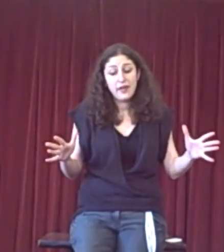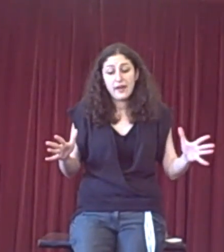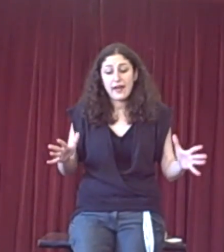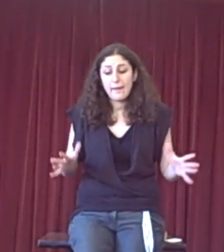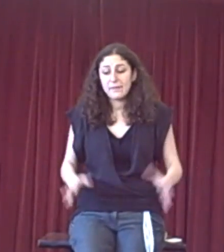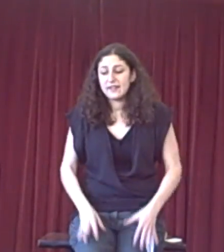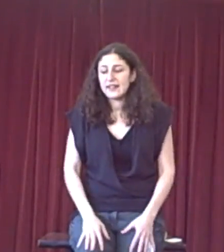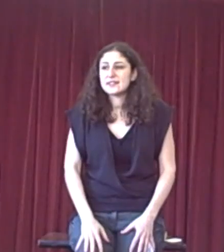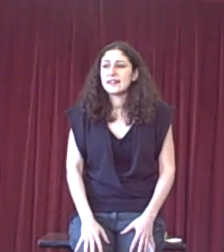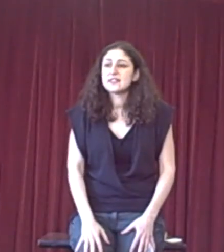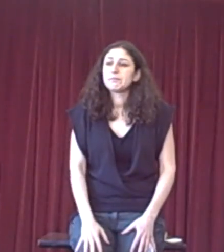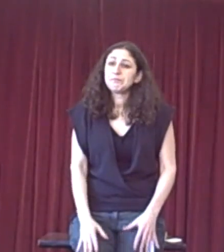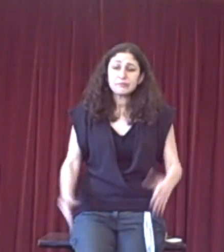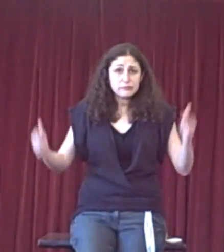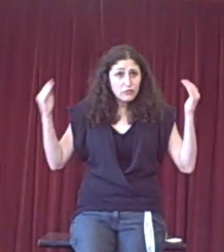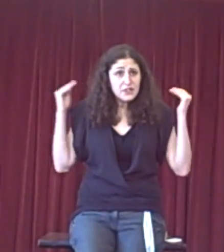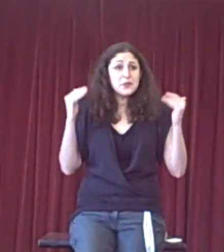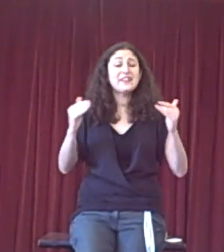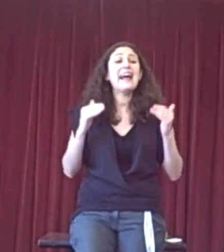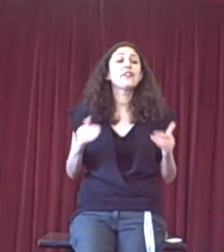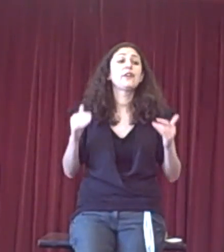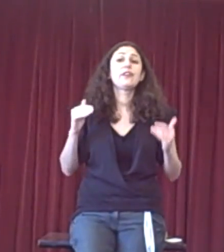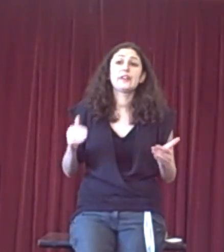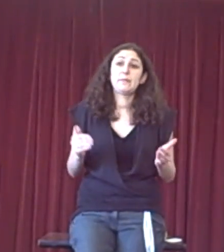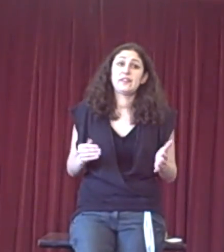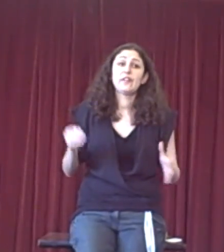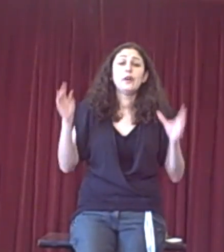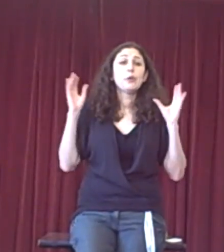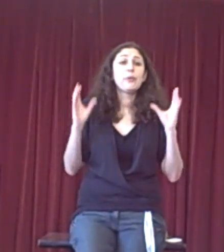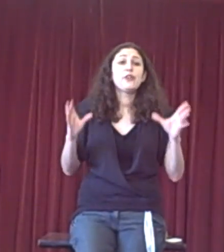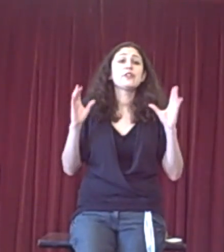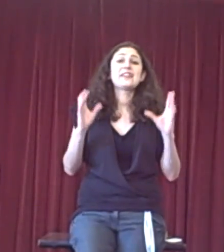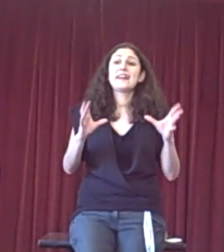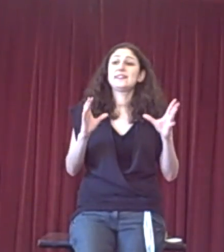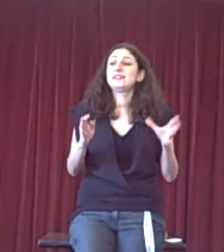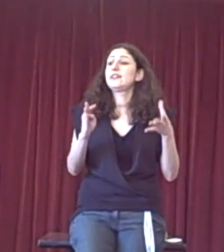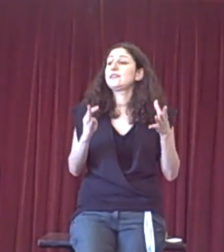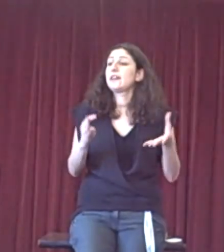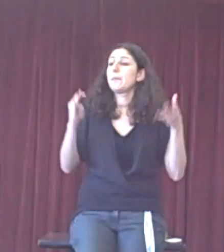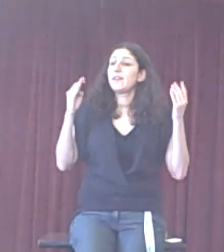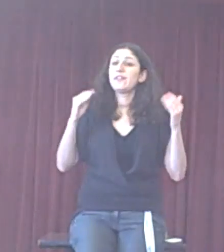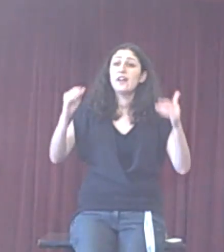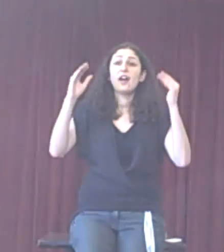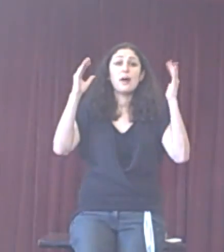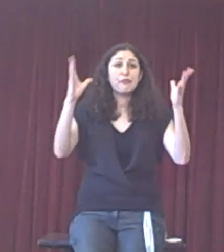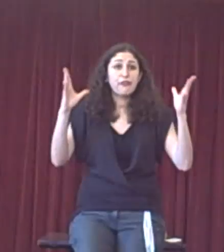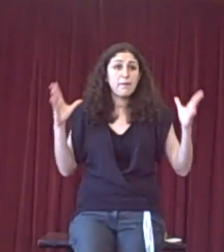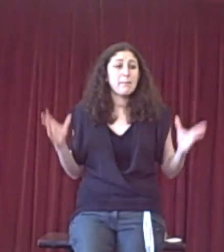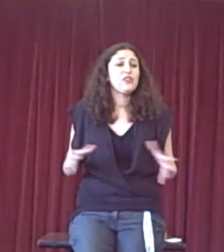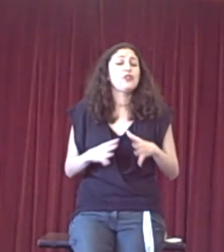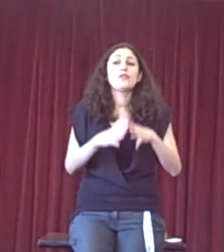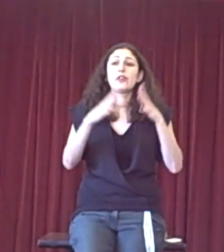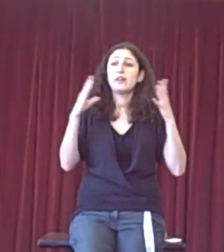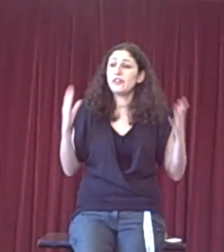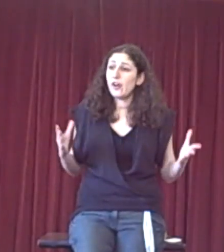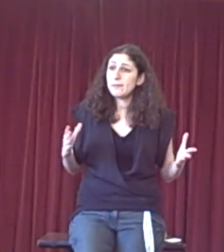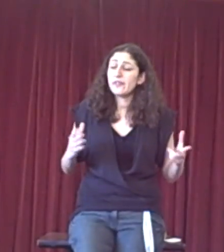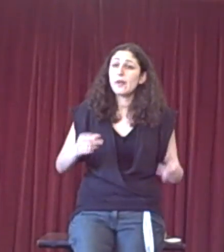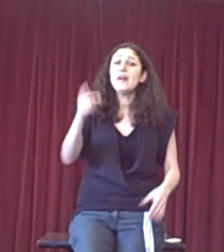in that sense. So, attack those arguments. Put your attacks to those arguments up front, make sure you've got enough time for them.